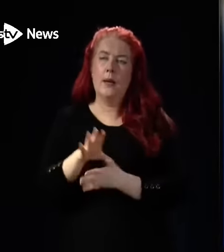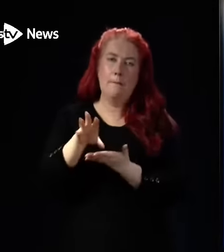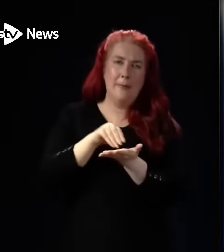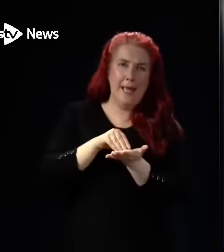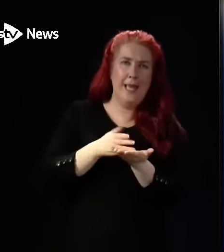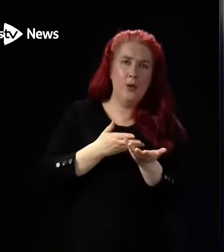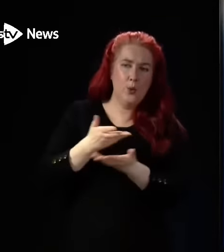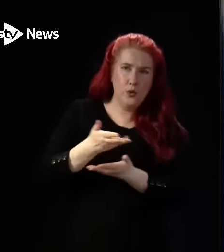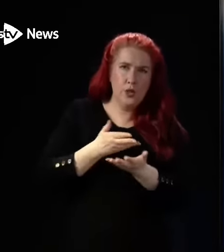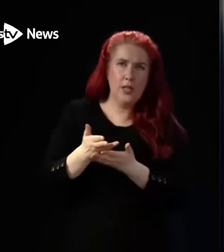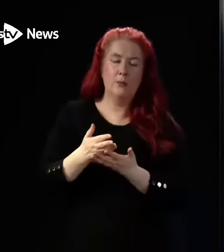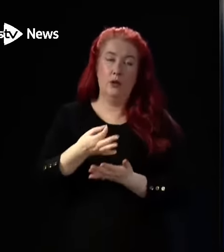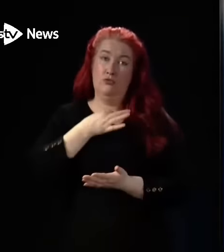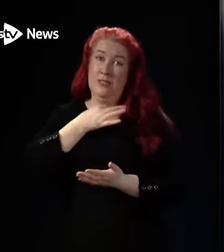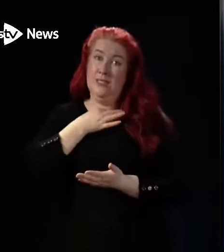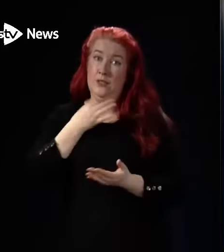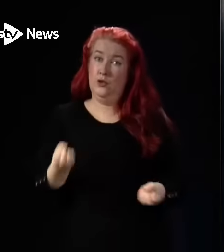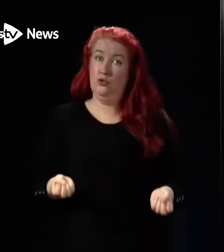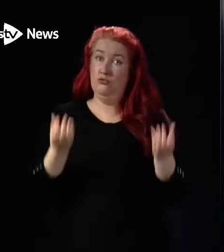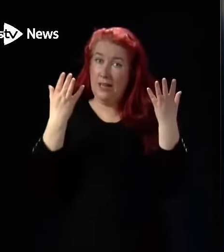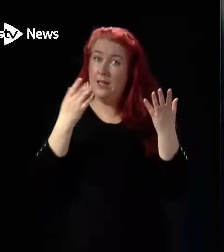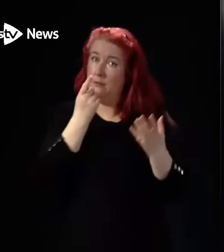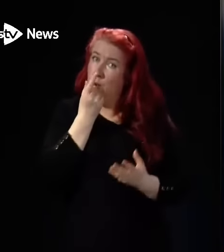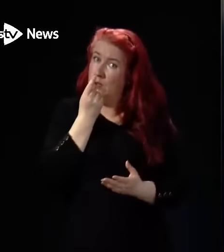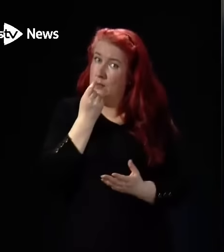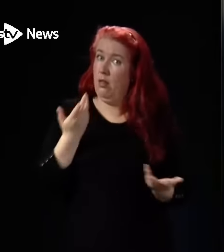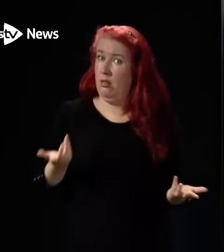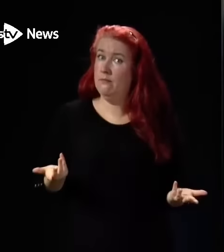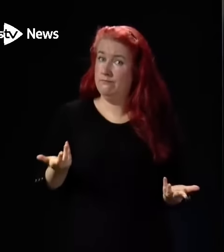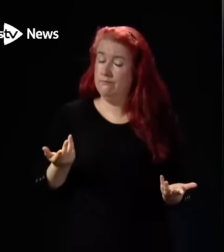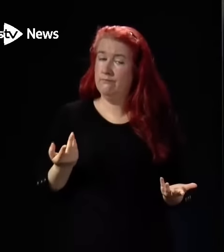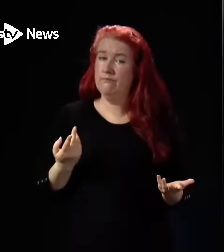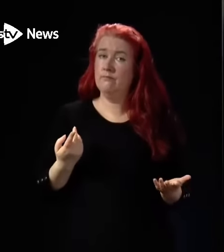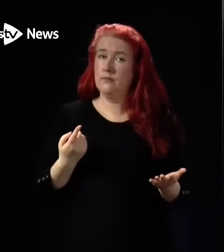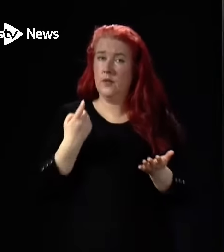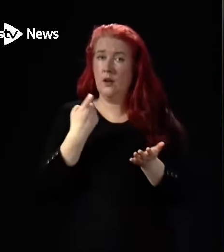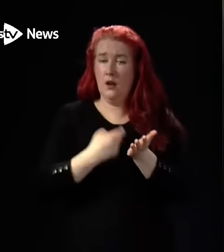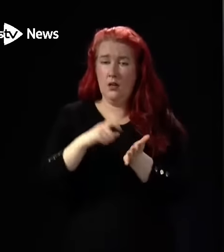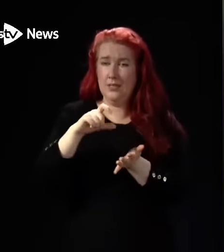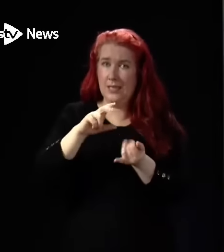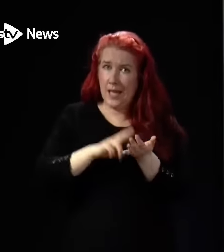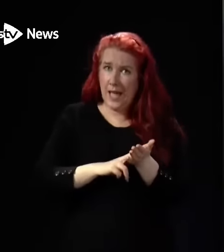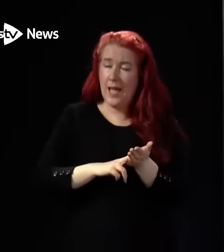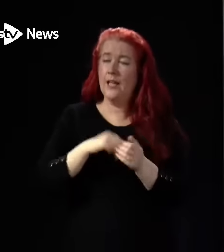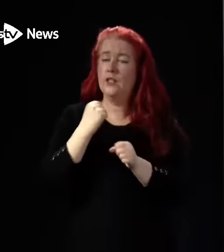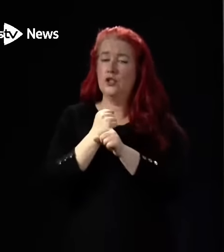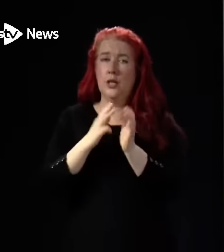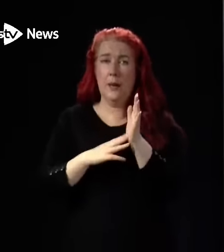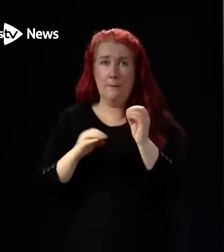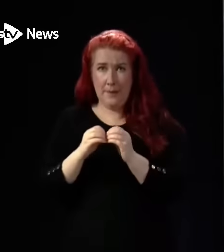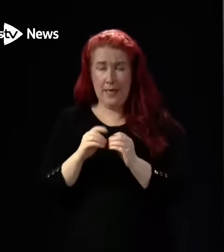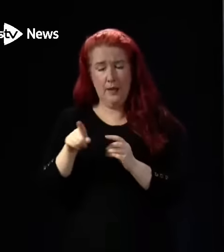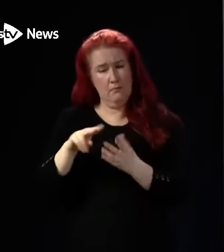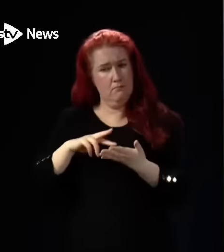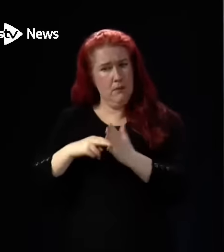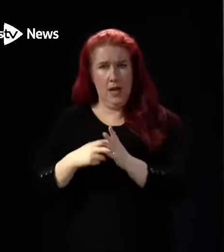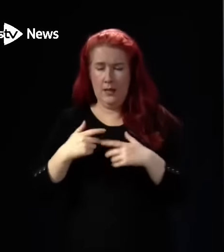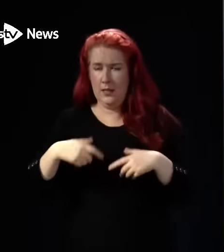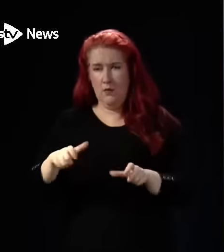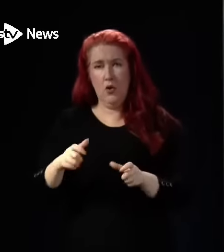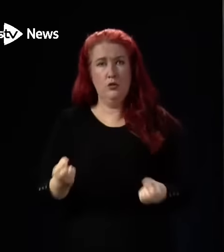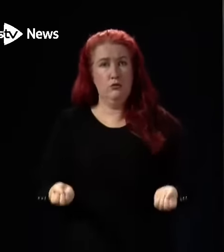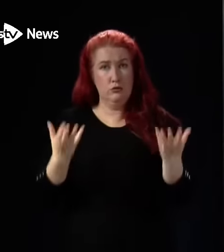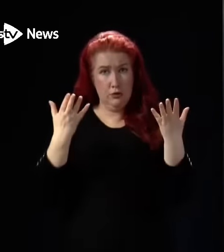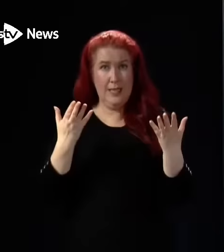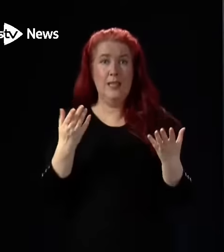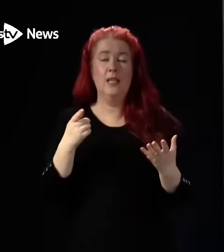But the threat of strike action still remains. We know the RCN and the GMB are planning it with going ahead with strike action,